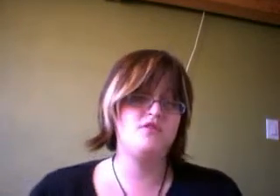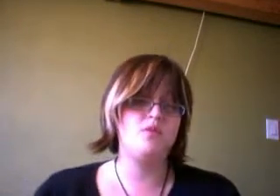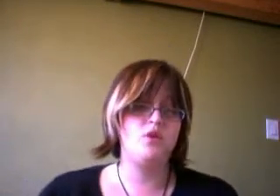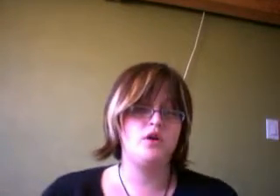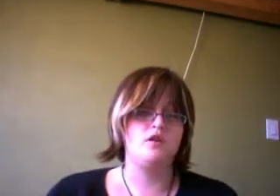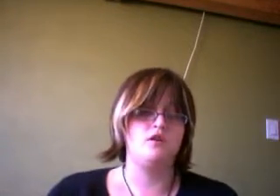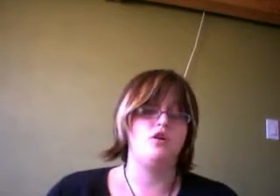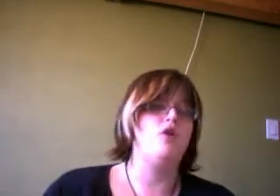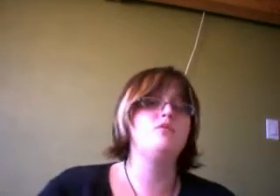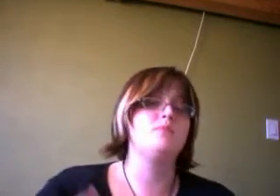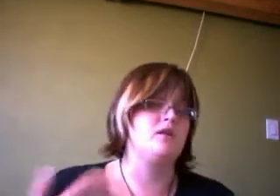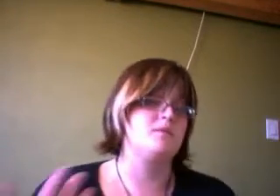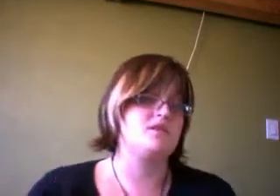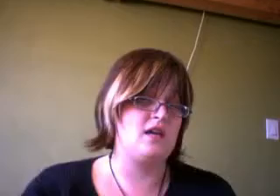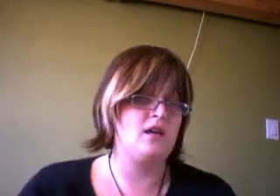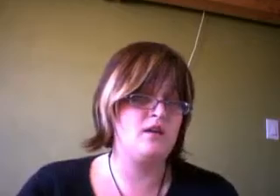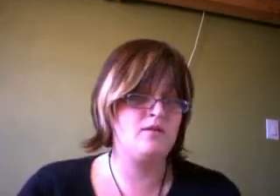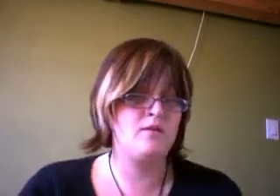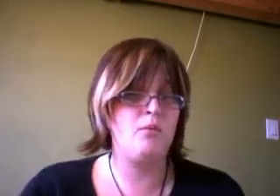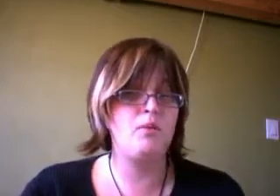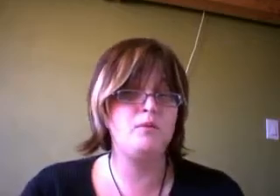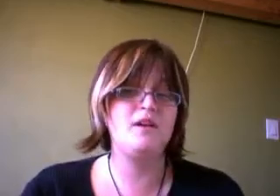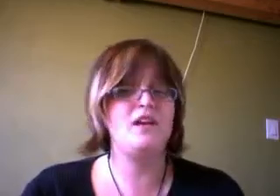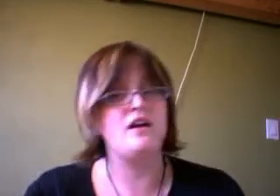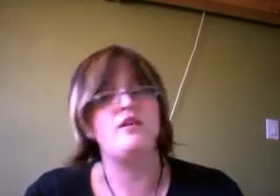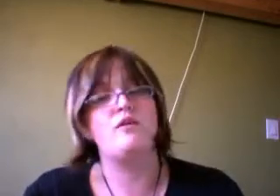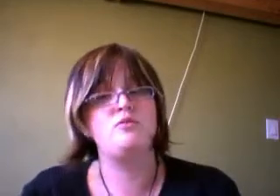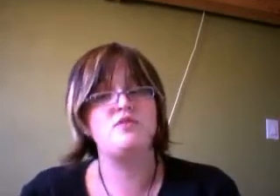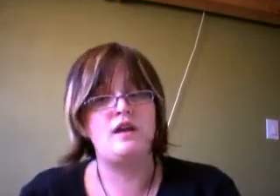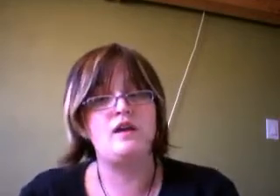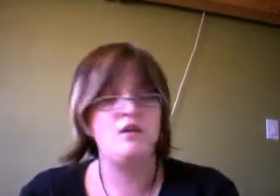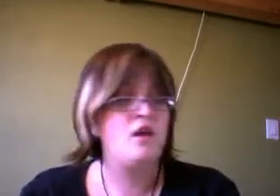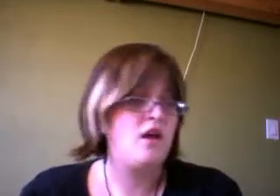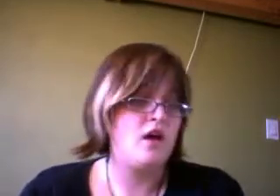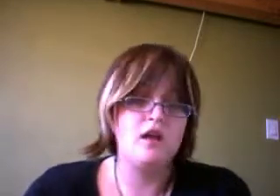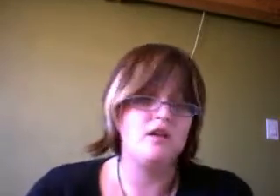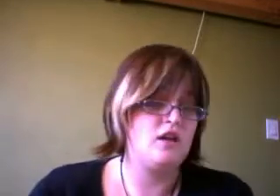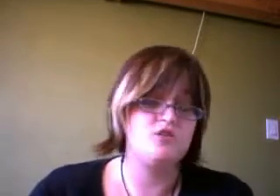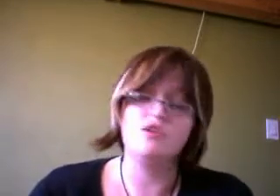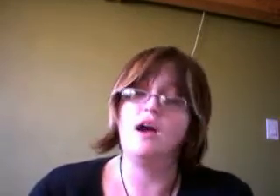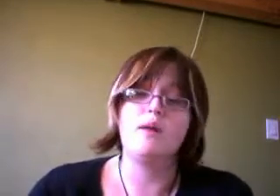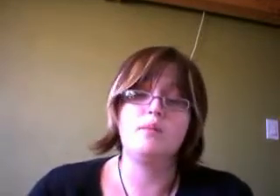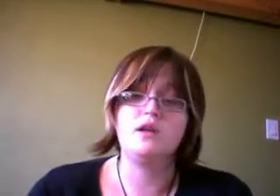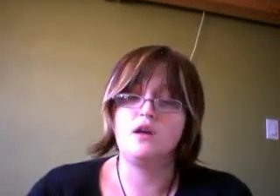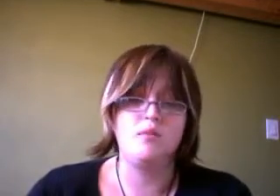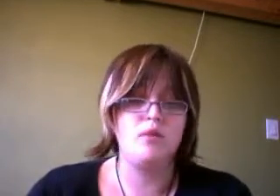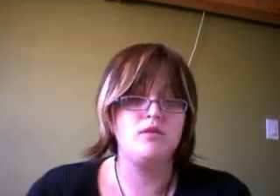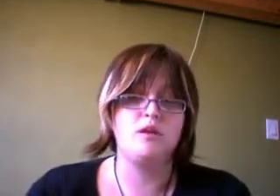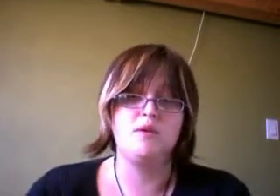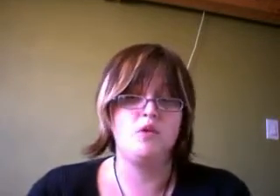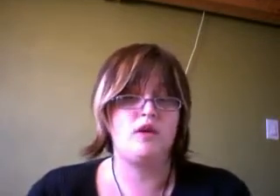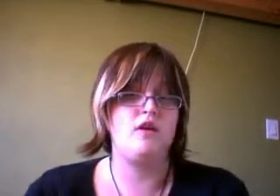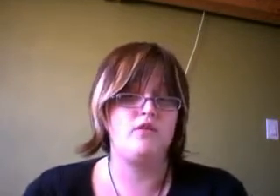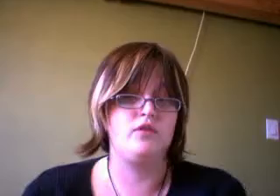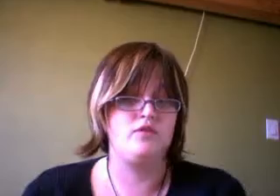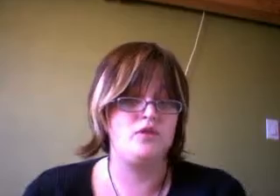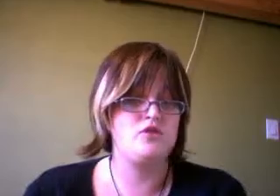someone called me on the mistake, I'm probably like, yeah, that was a mistake. And it shouldn't have happened. And I'm probably going to be more careful in the future.